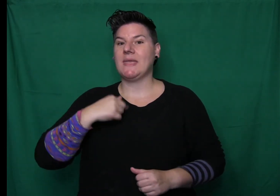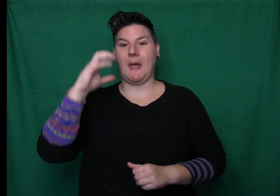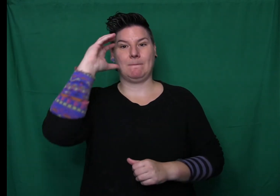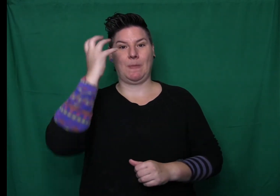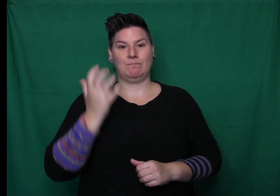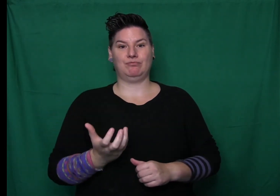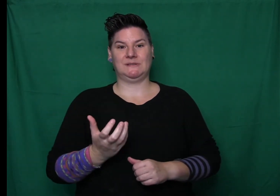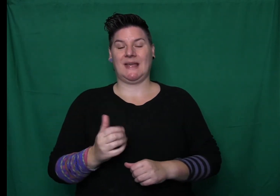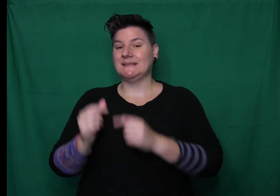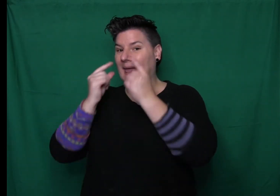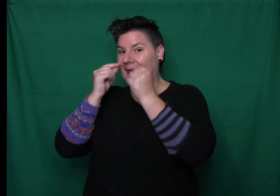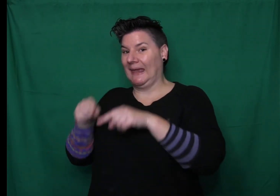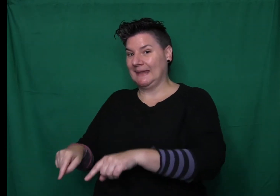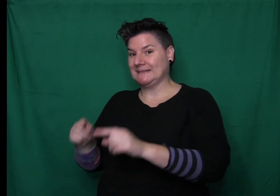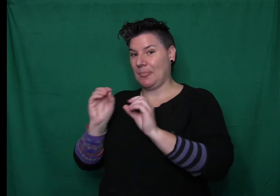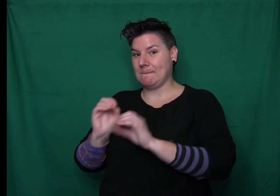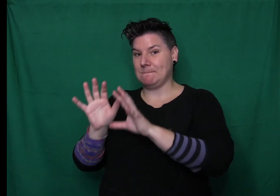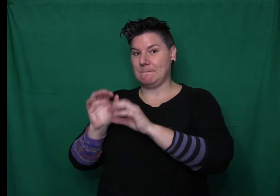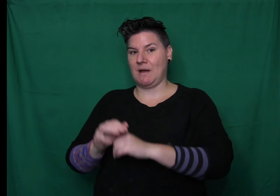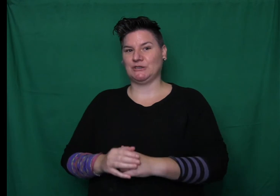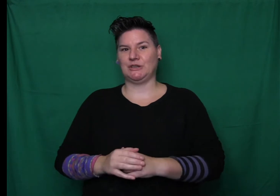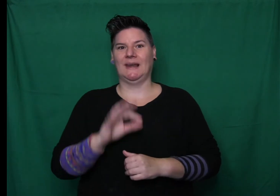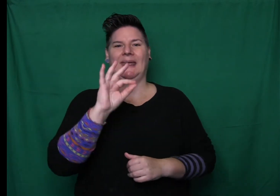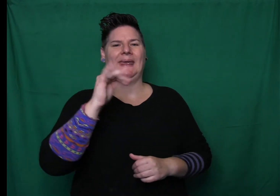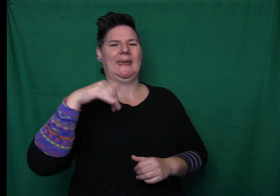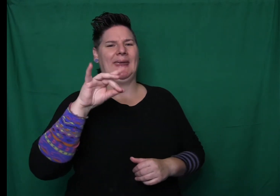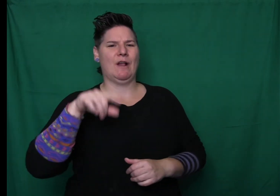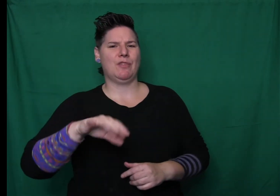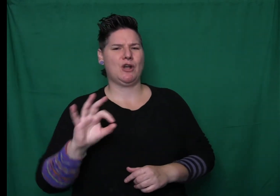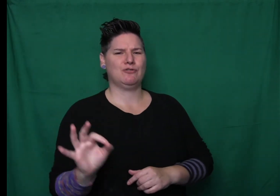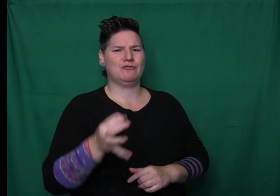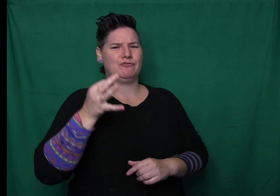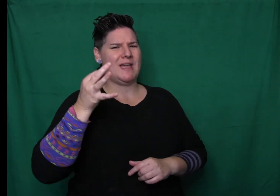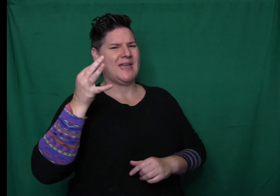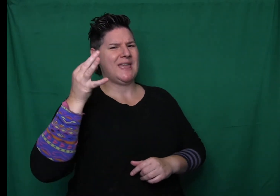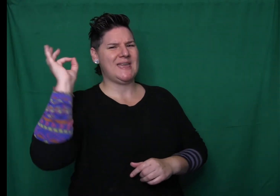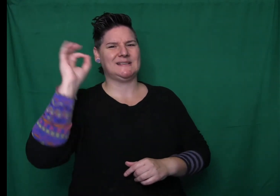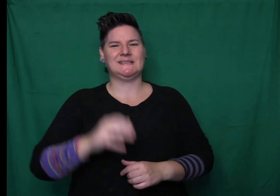princess does not know that Gink the Great is about to put on a wicked spell over her.